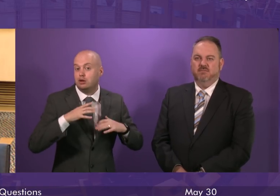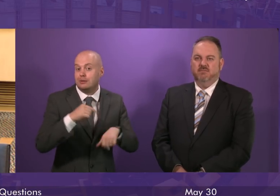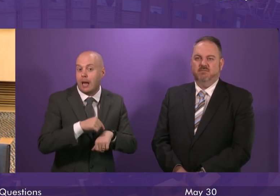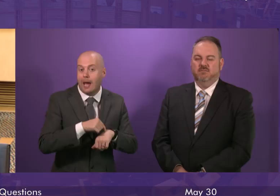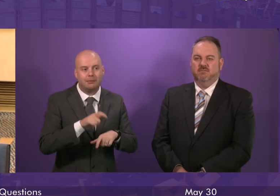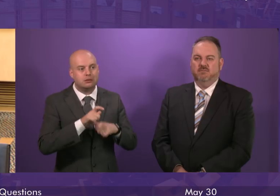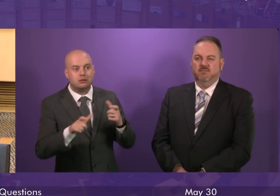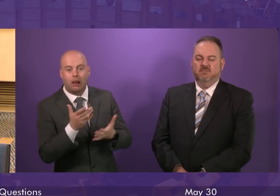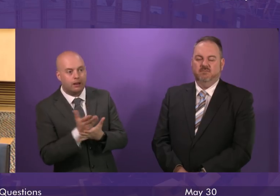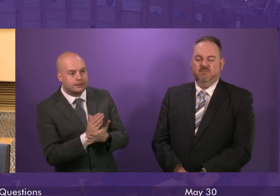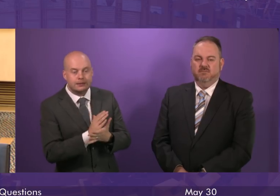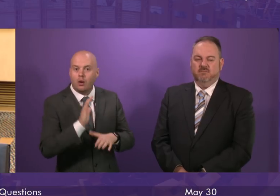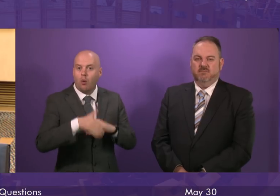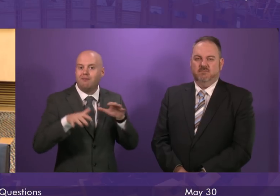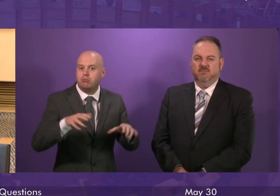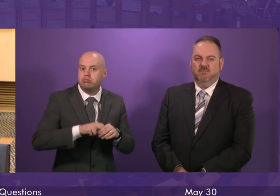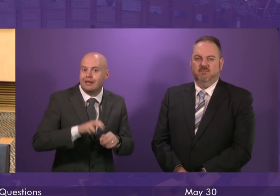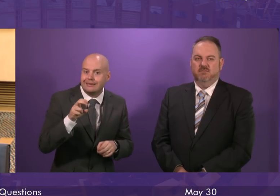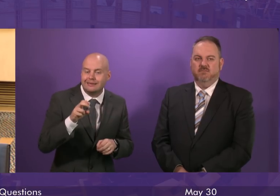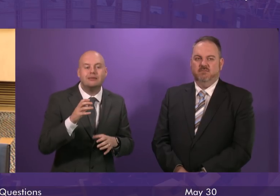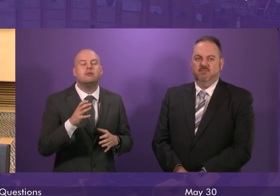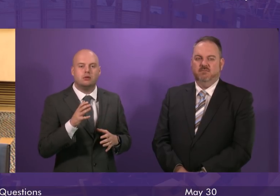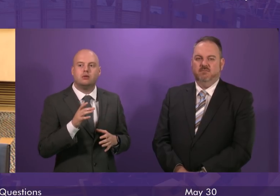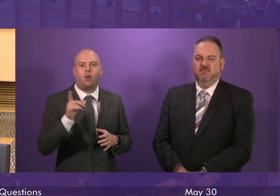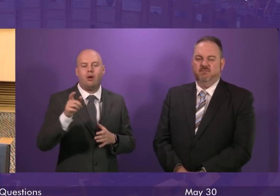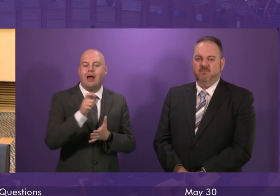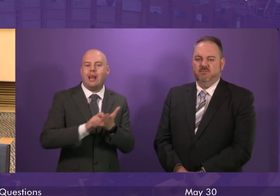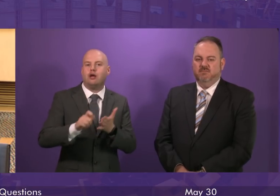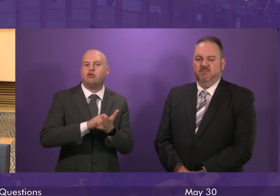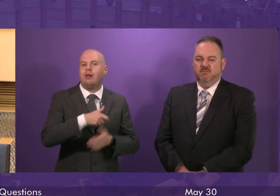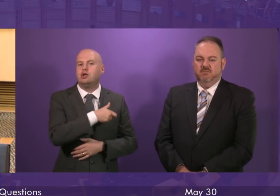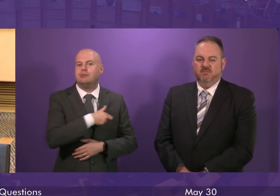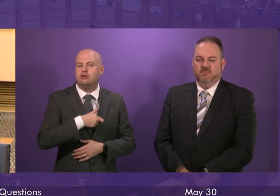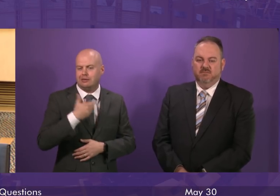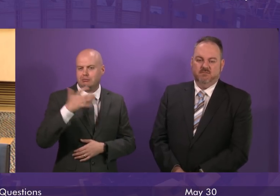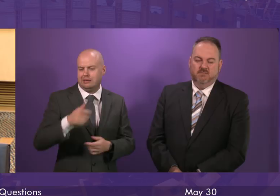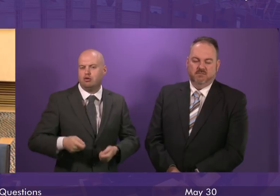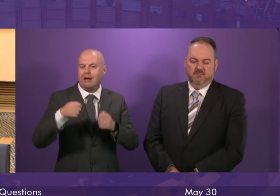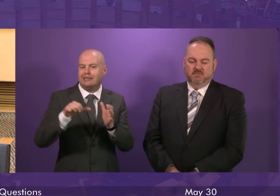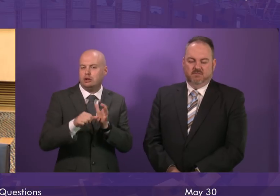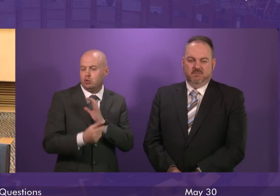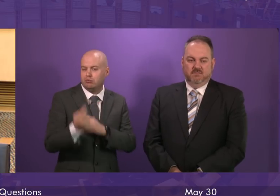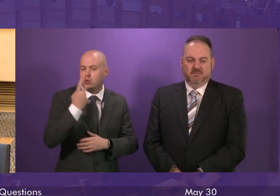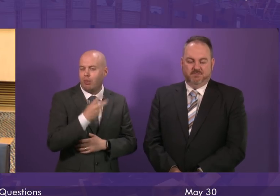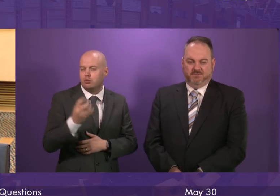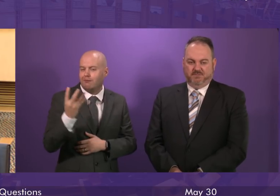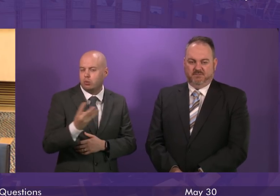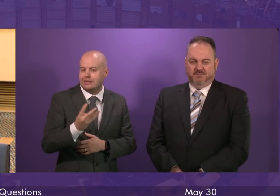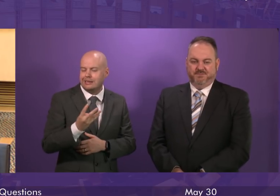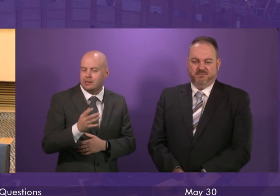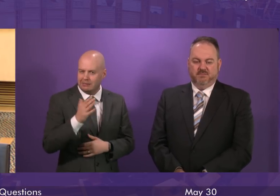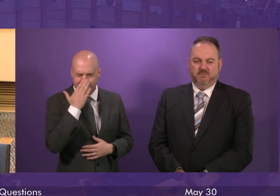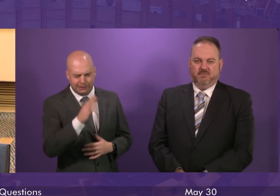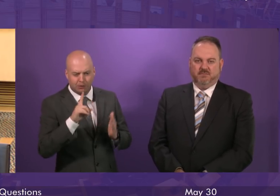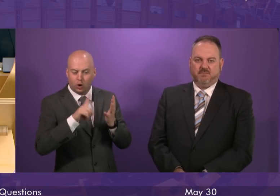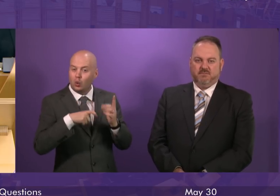and a failure to address concerns raised by the electoral commission following the European elections in 2014 the fact that the UK government appears to have taken